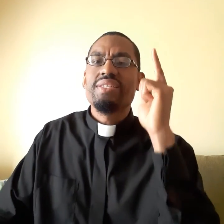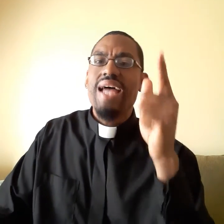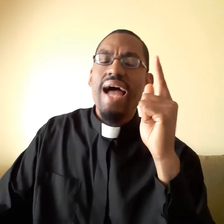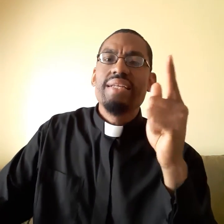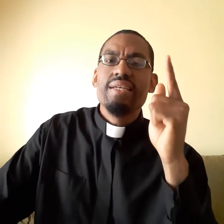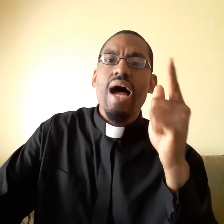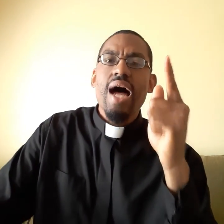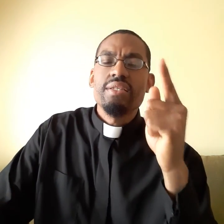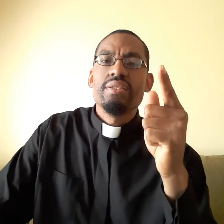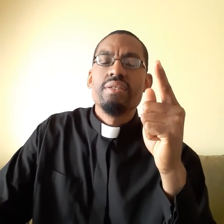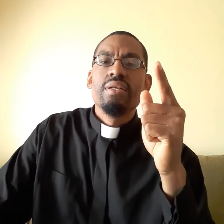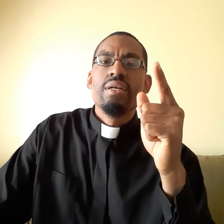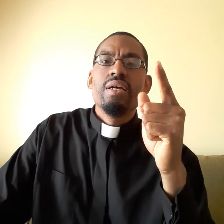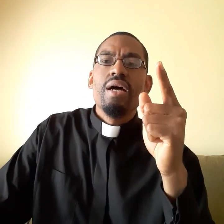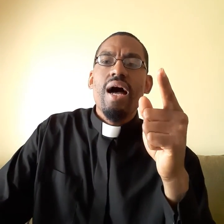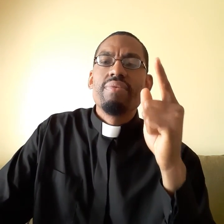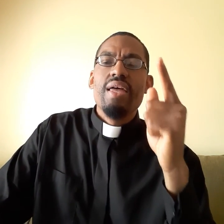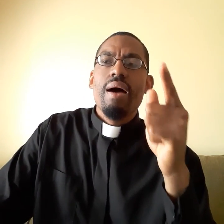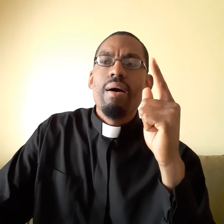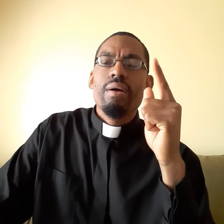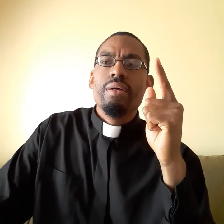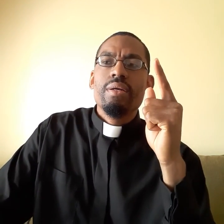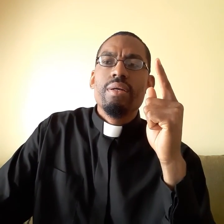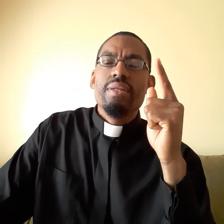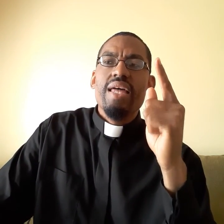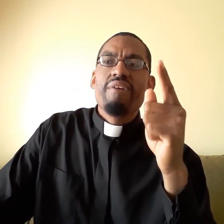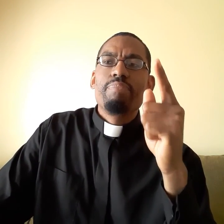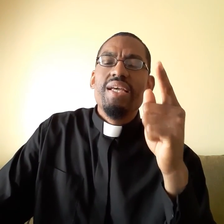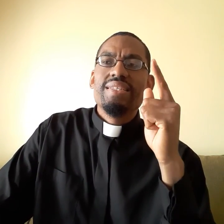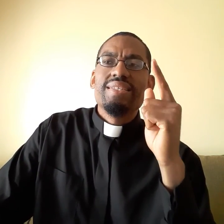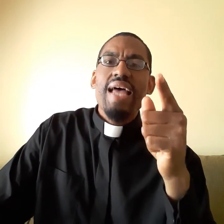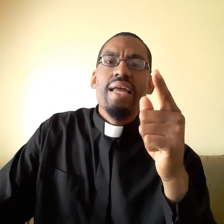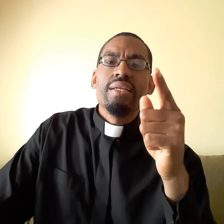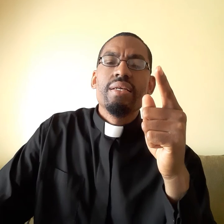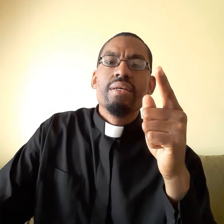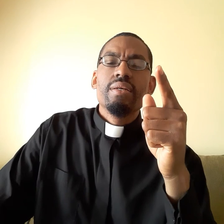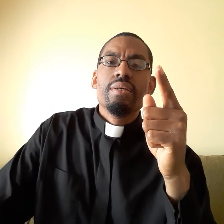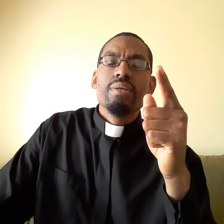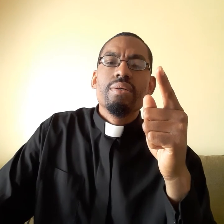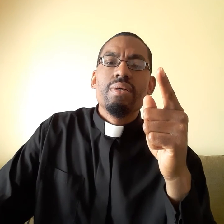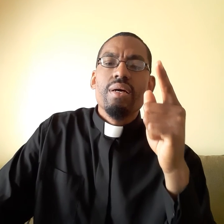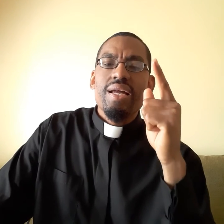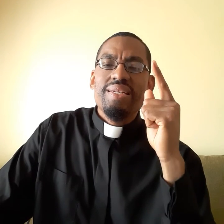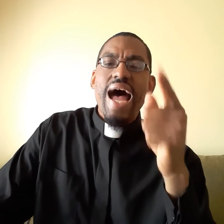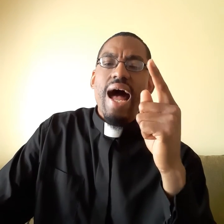assigned to us and they are they are being sent to attack